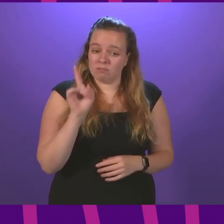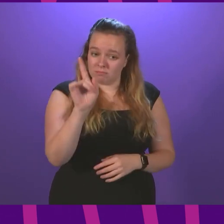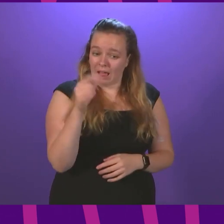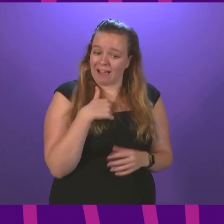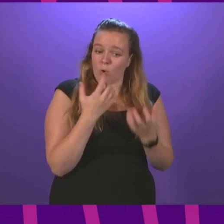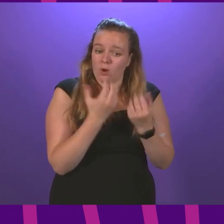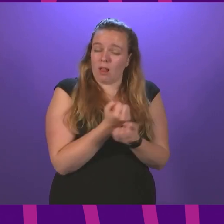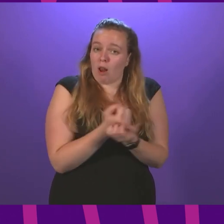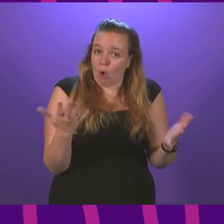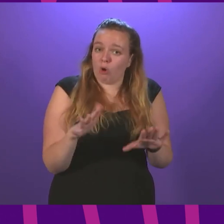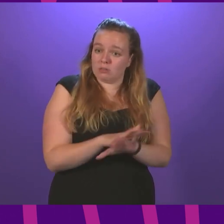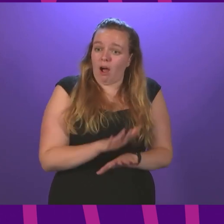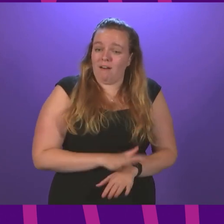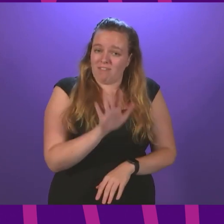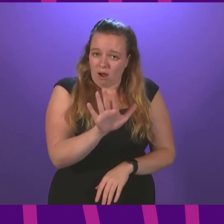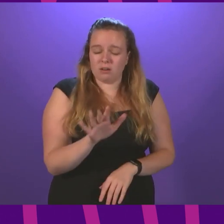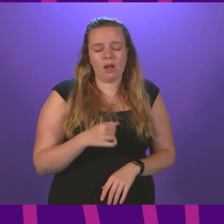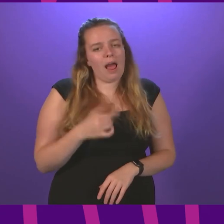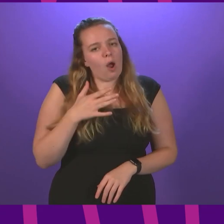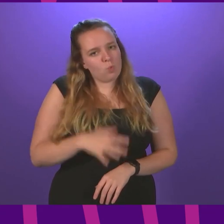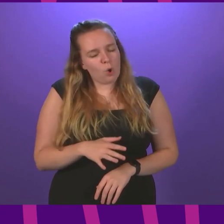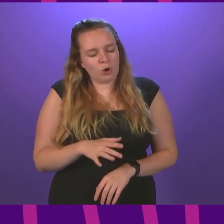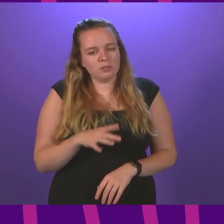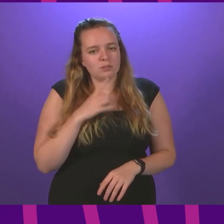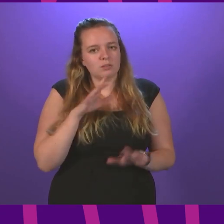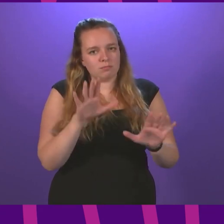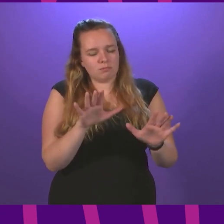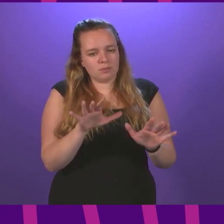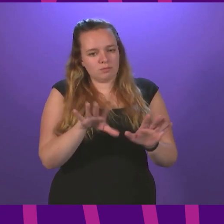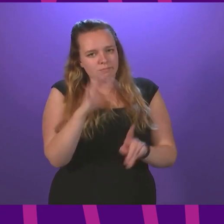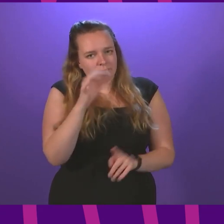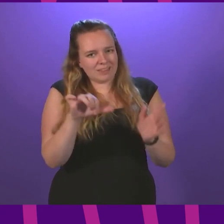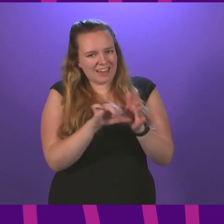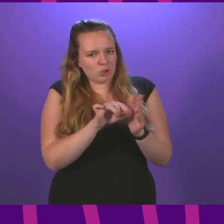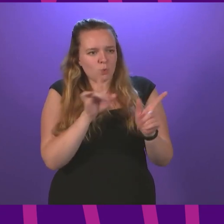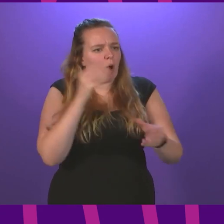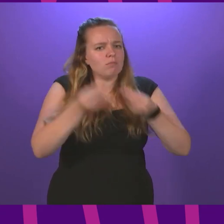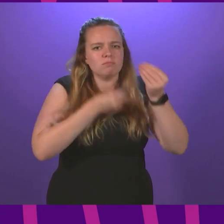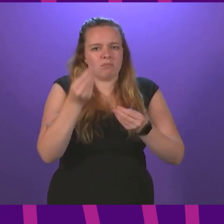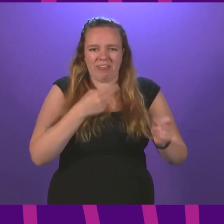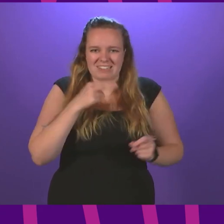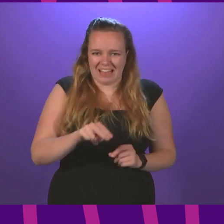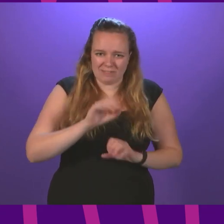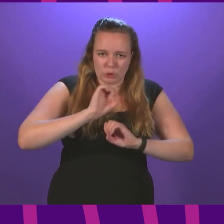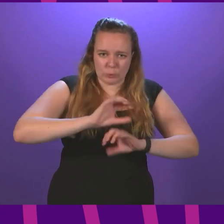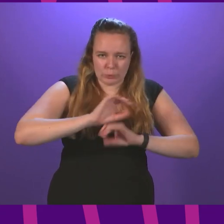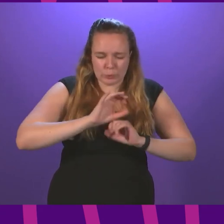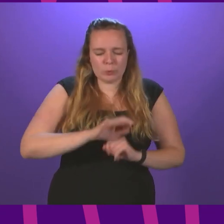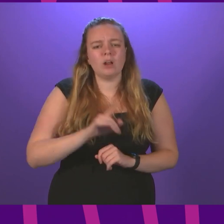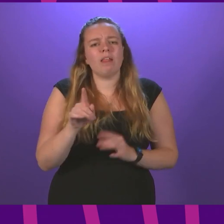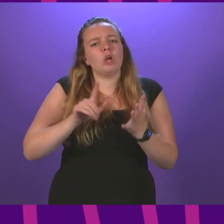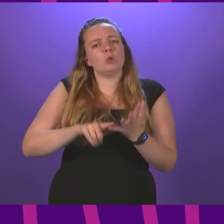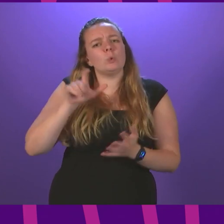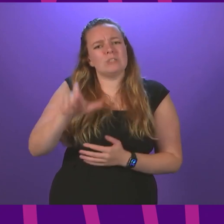lot to cover. Thank you. However, I do want to take issue with the narrative that we've heard this afternoon, presiding officer, that